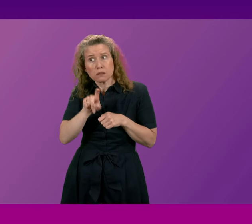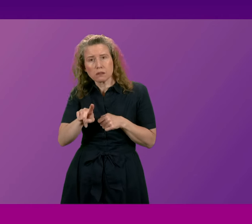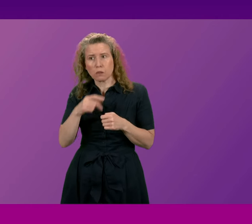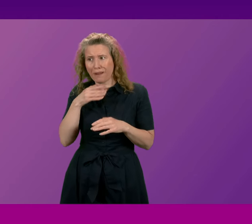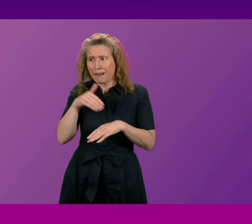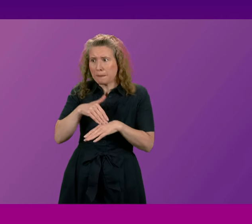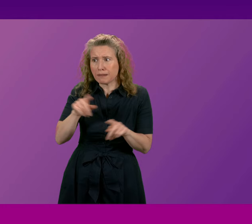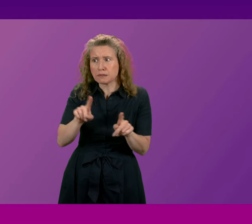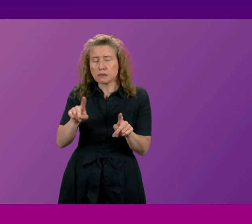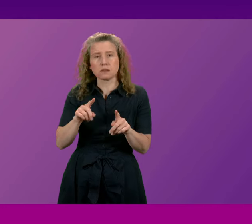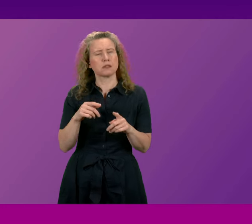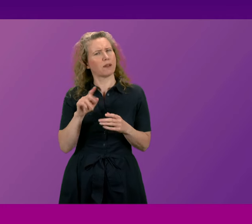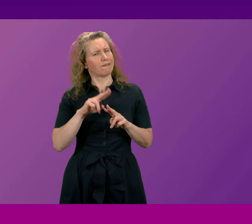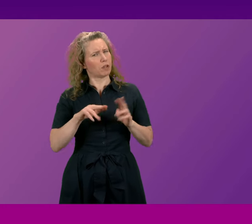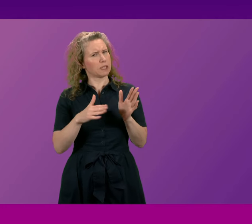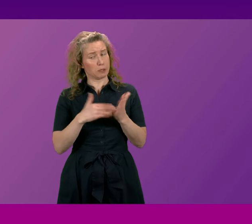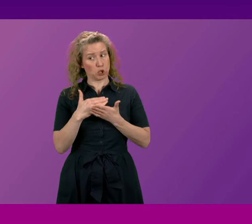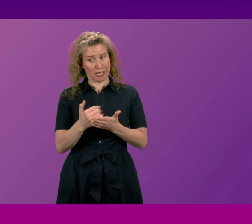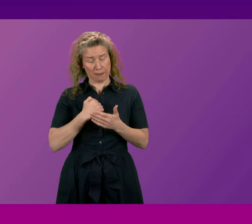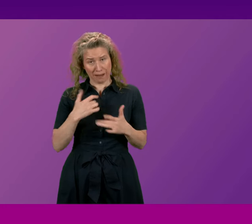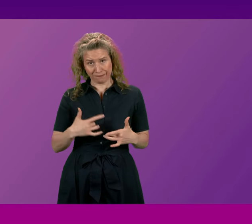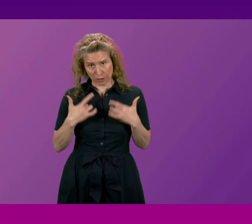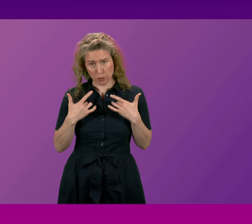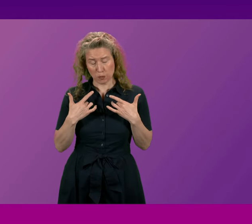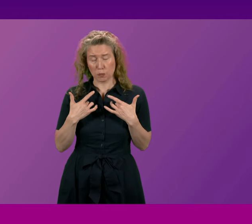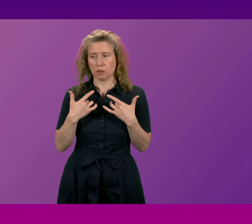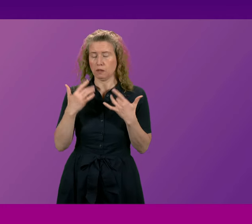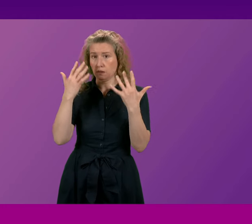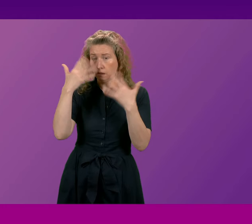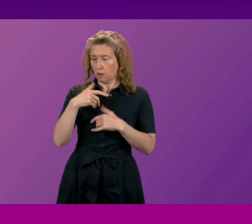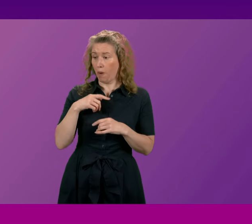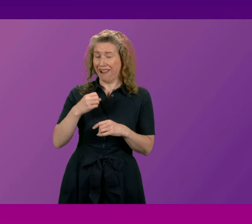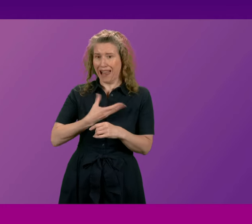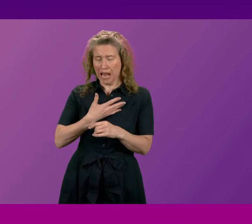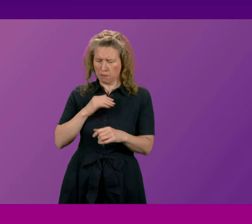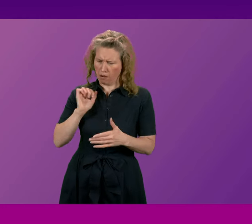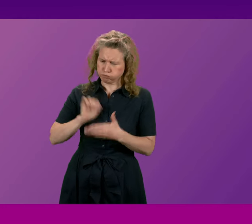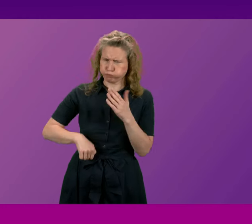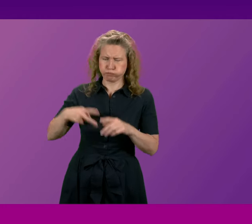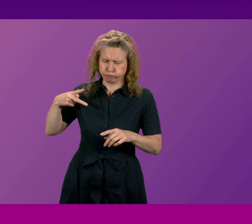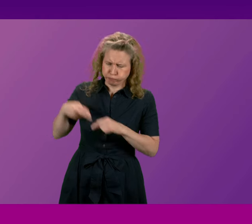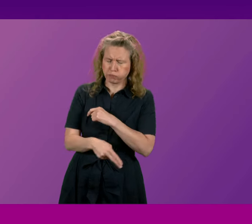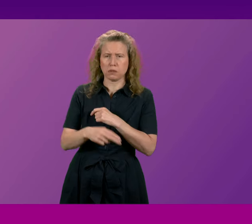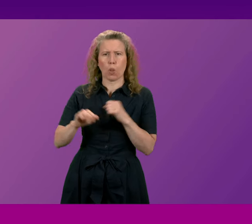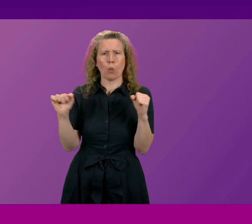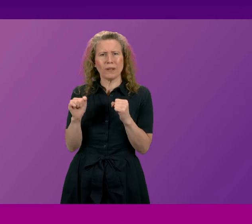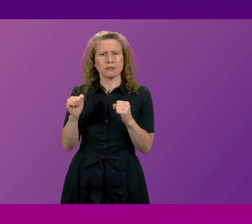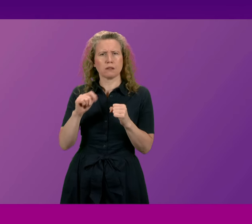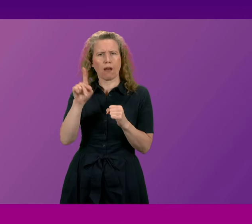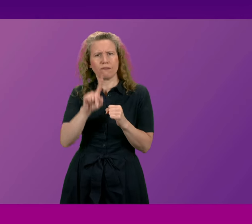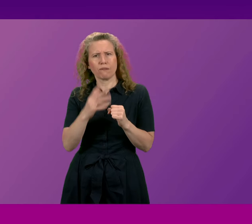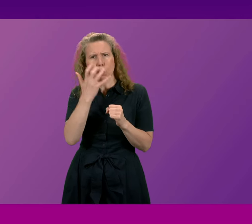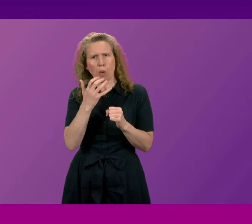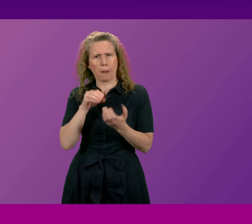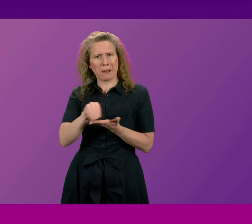does the first minister share my view that labour's brutal cutting of winter fuel payments is